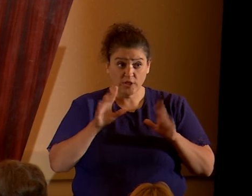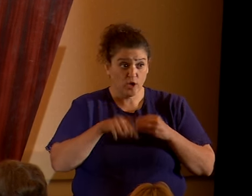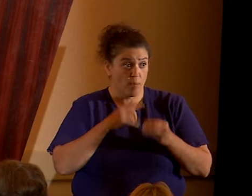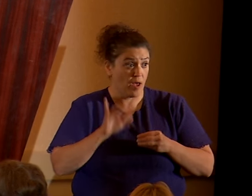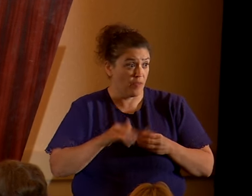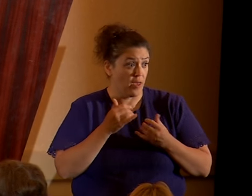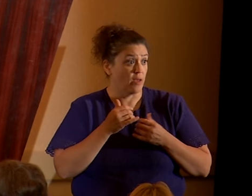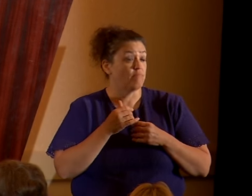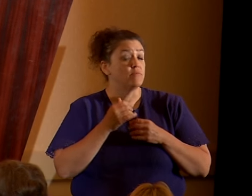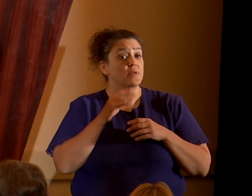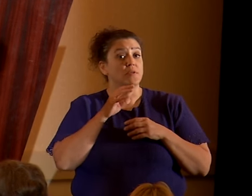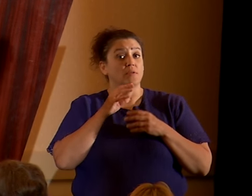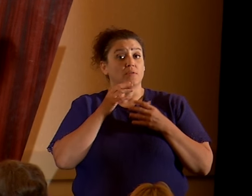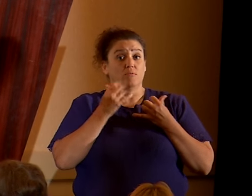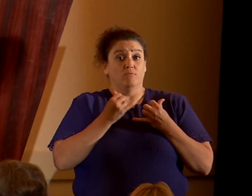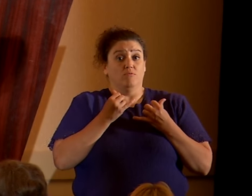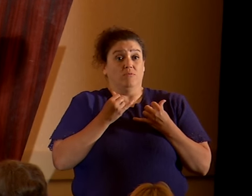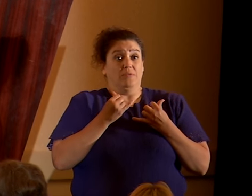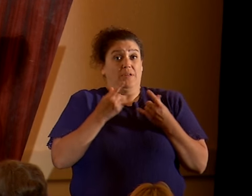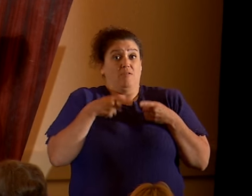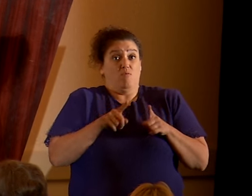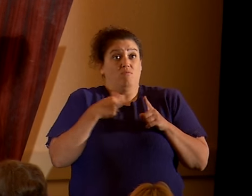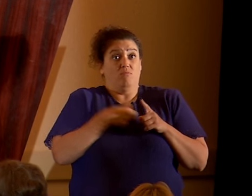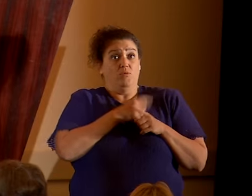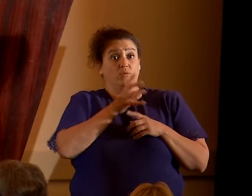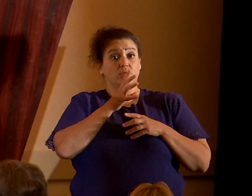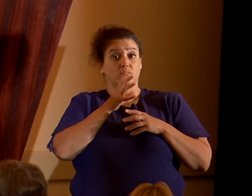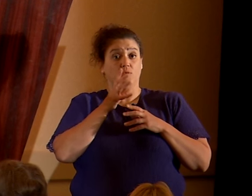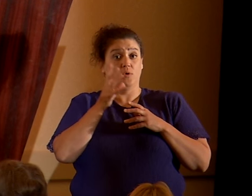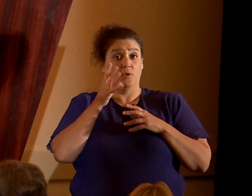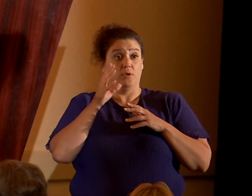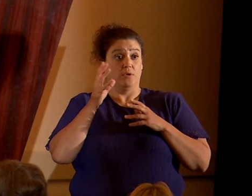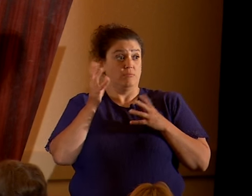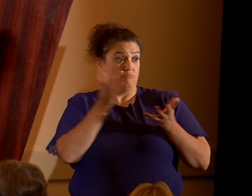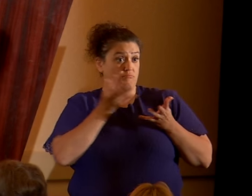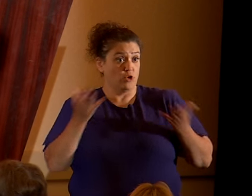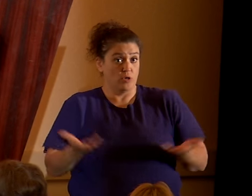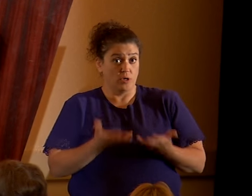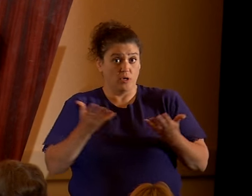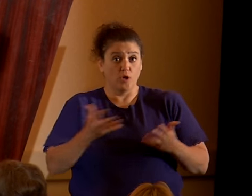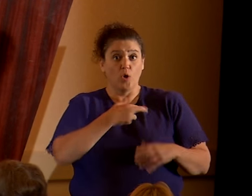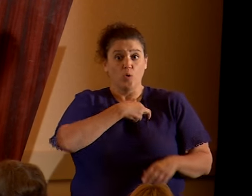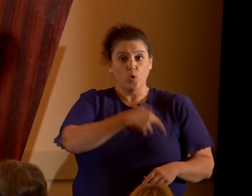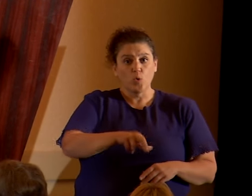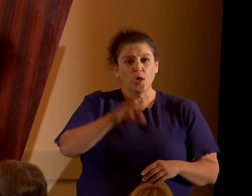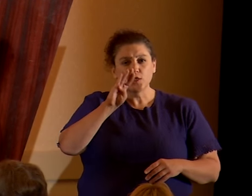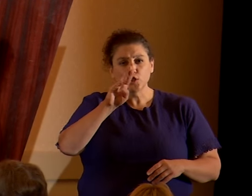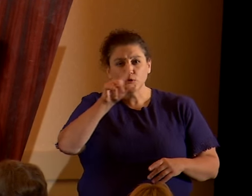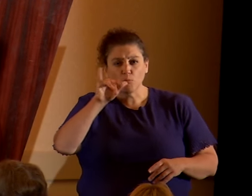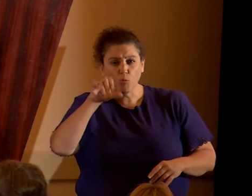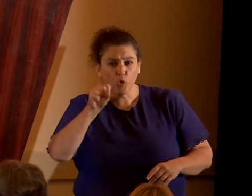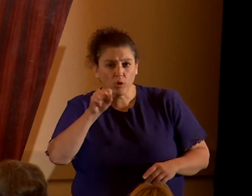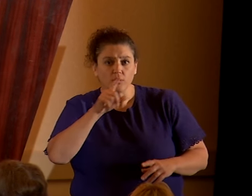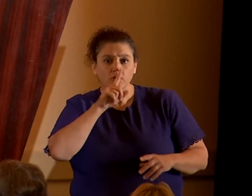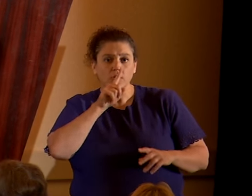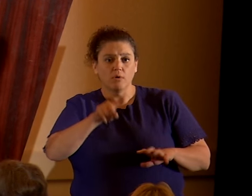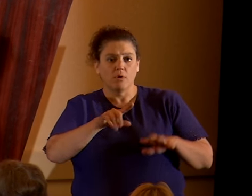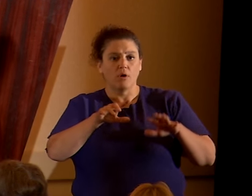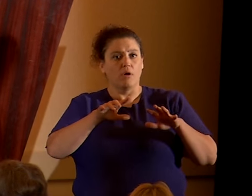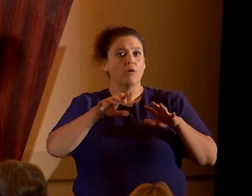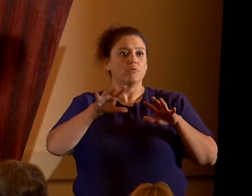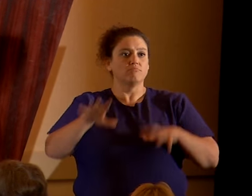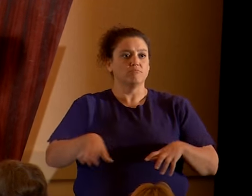In the 21st century, as we speak, there are religions and set of beliefs, if taken literally, are more dangerous than others.